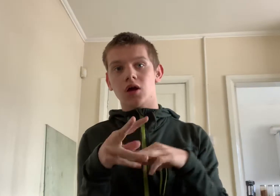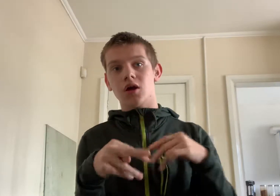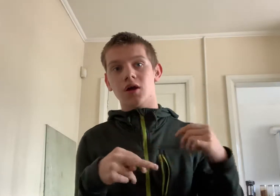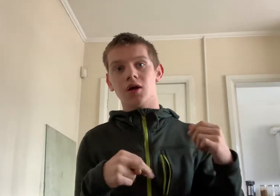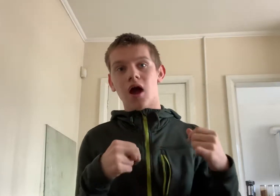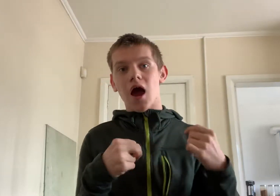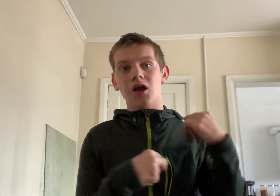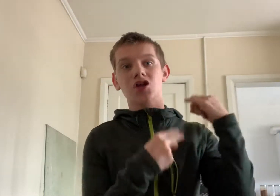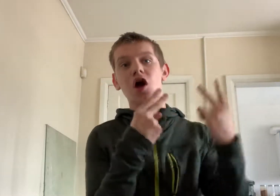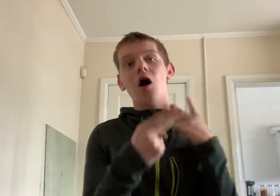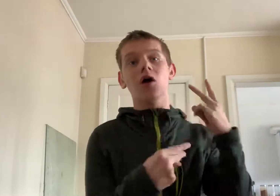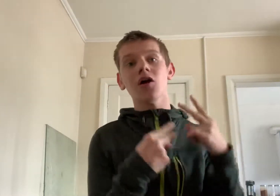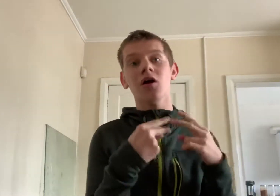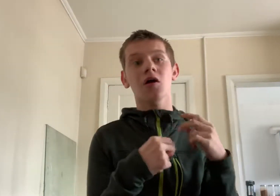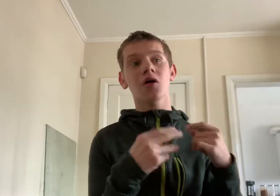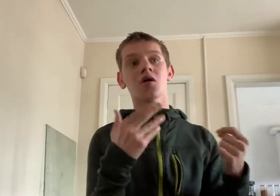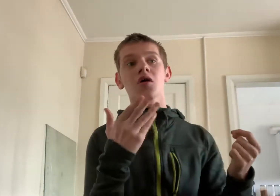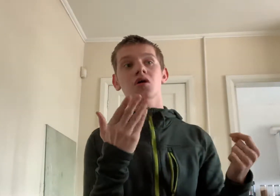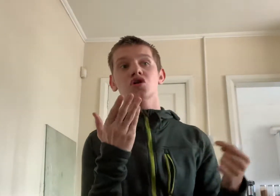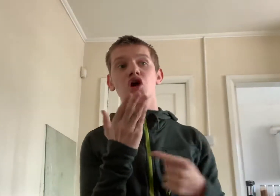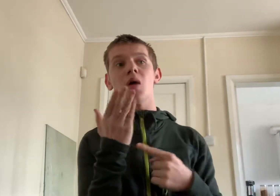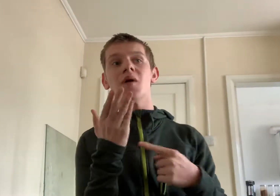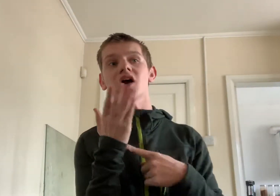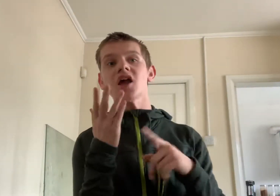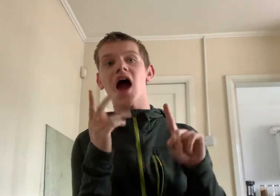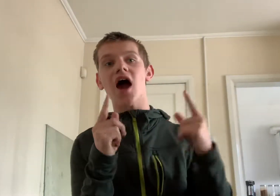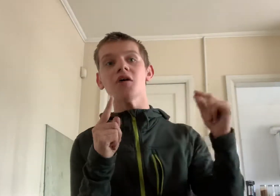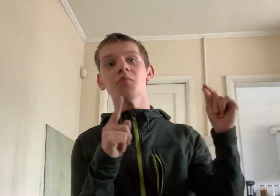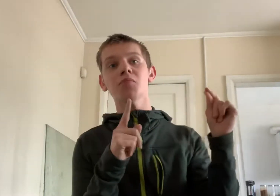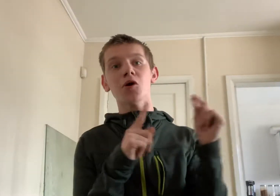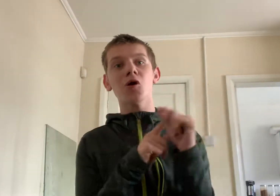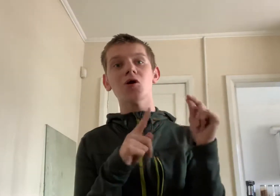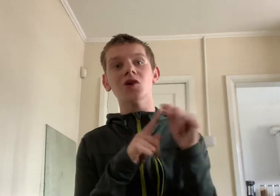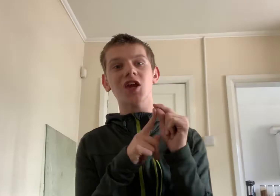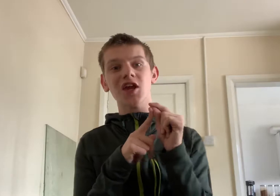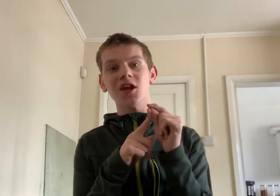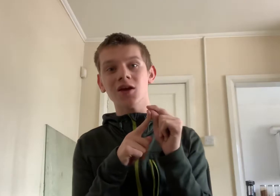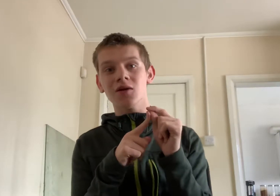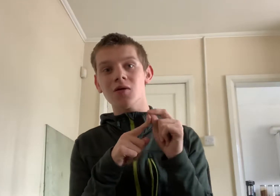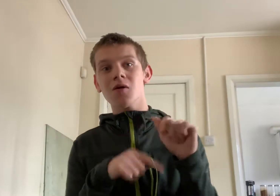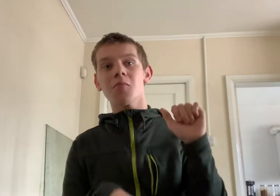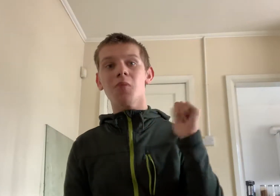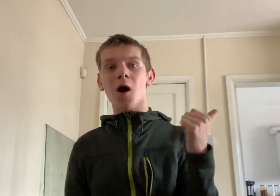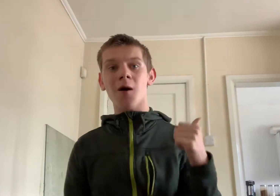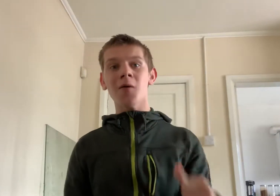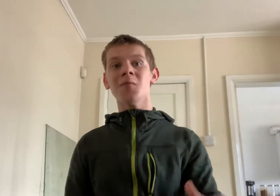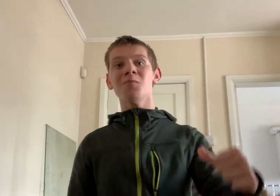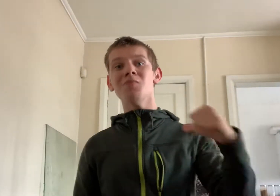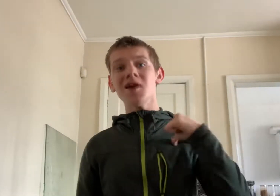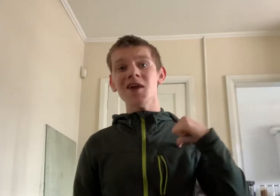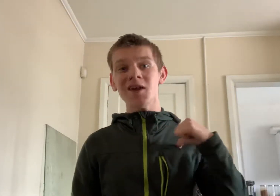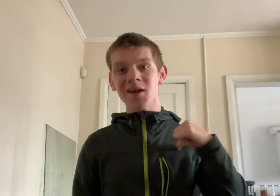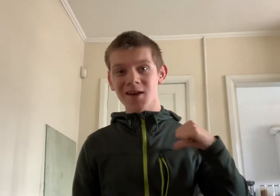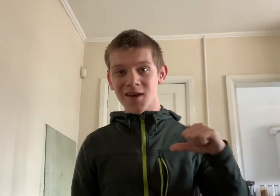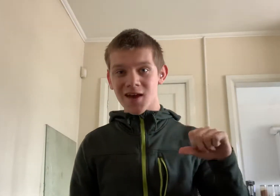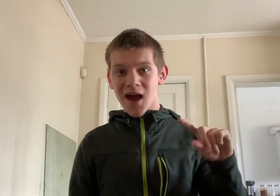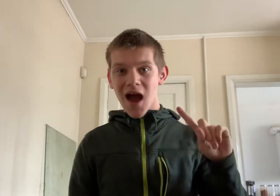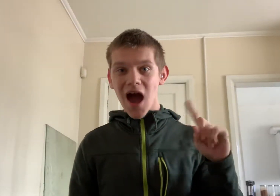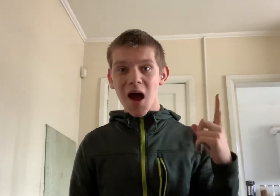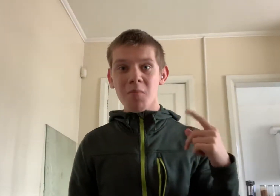It's John Thomas and Percy for me and